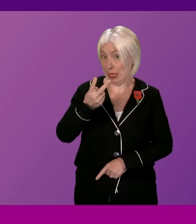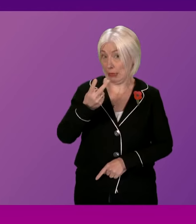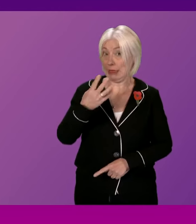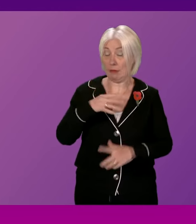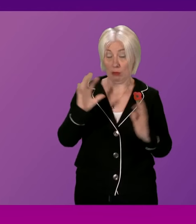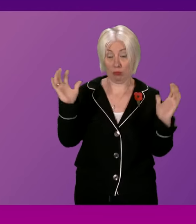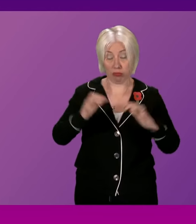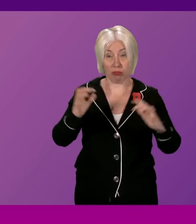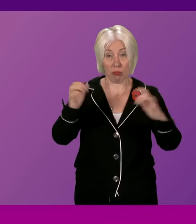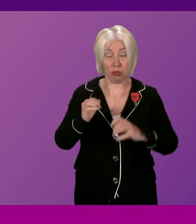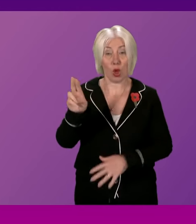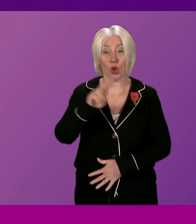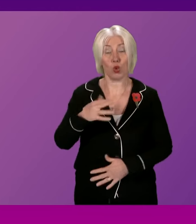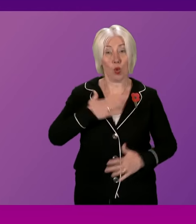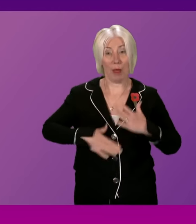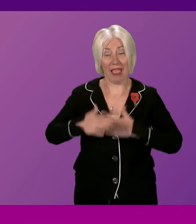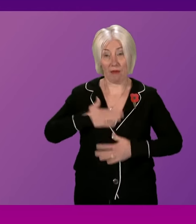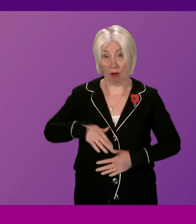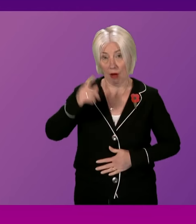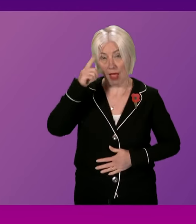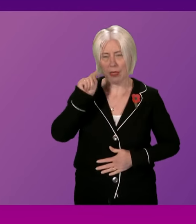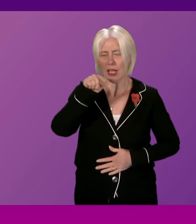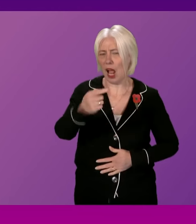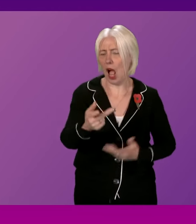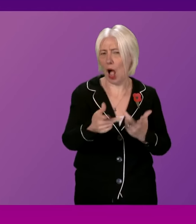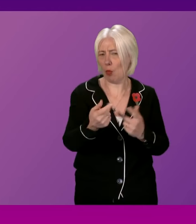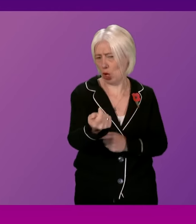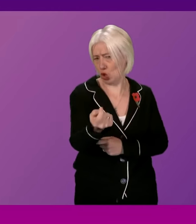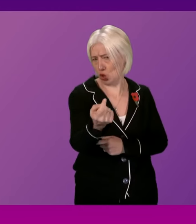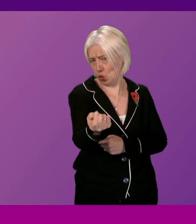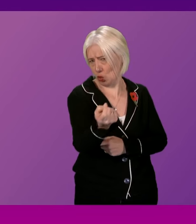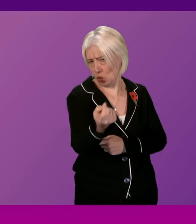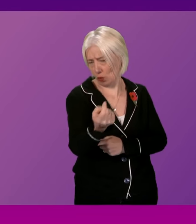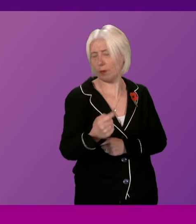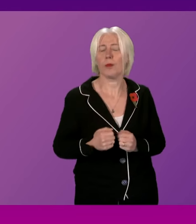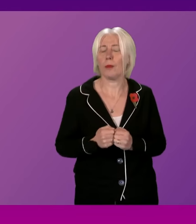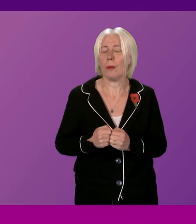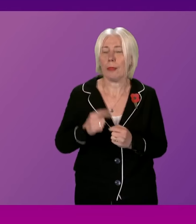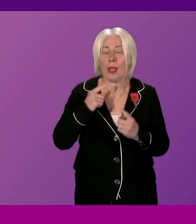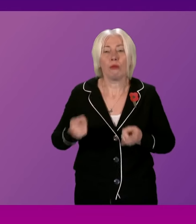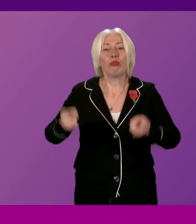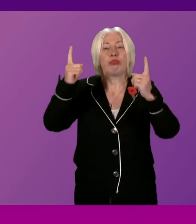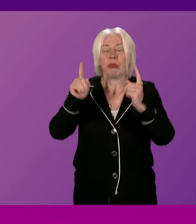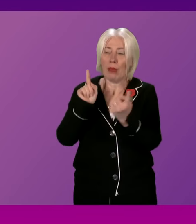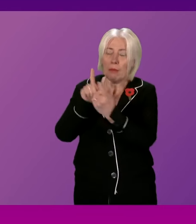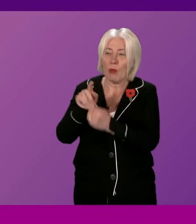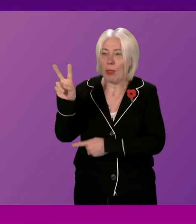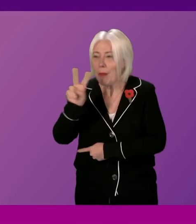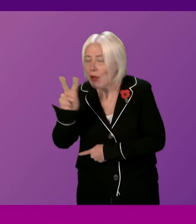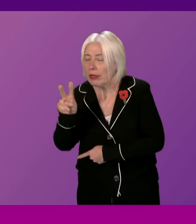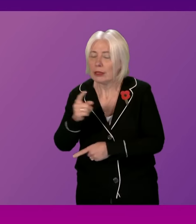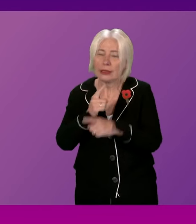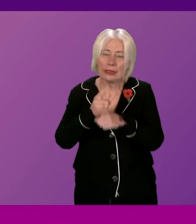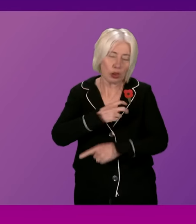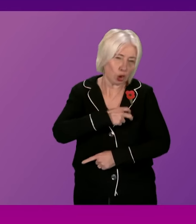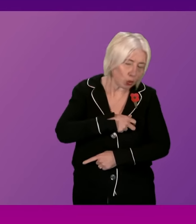school behaviour and there's another one I think due very, very shortly. She's also met with parents, with teaching unions,